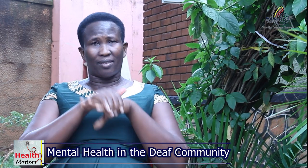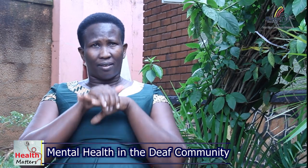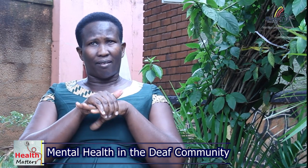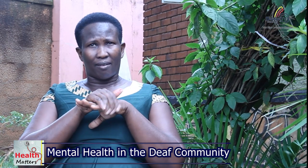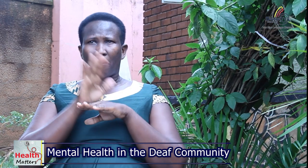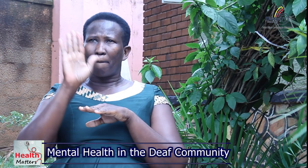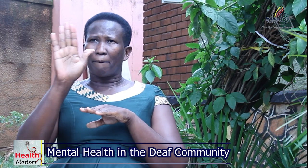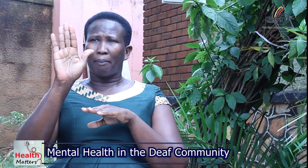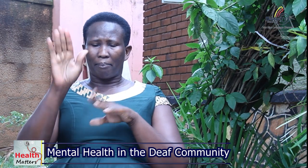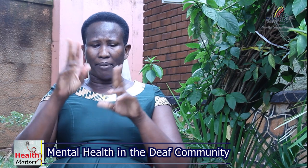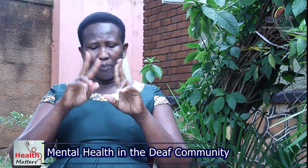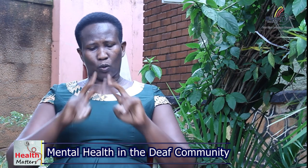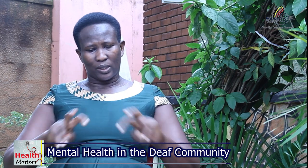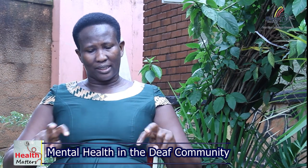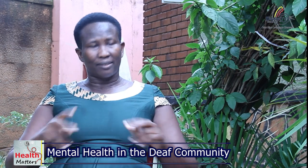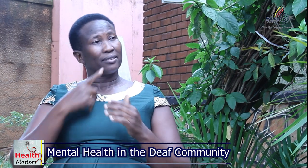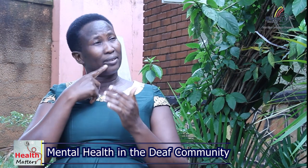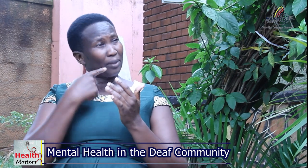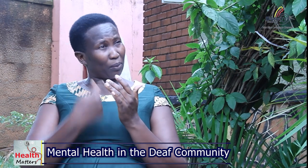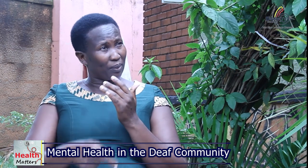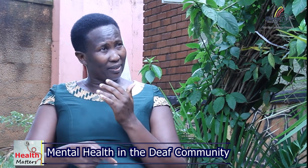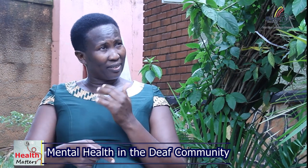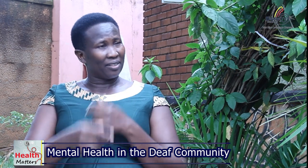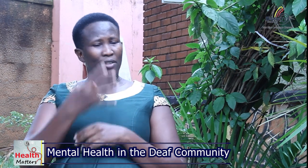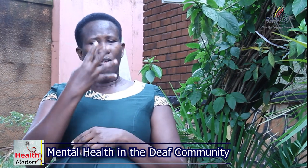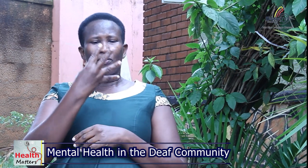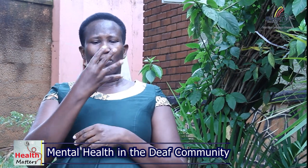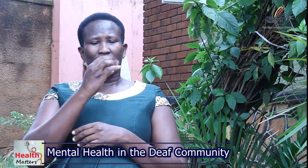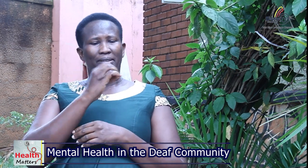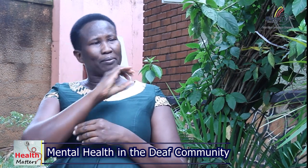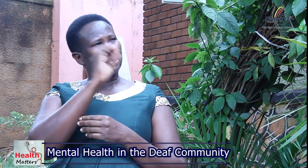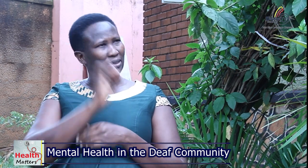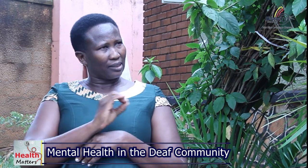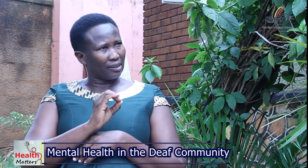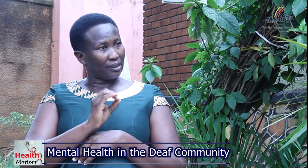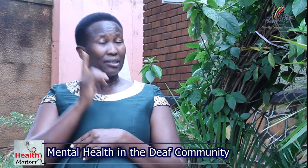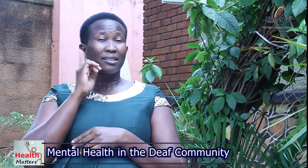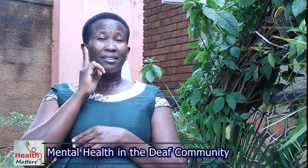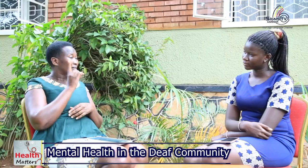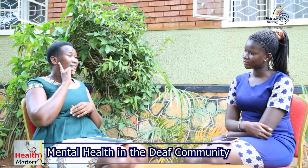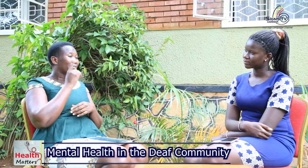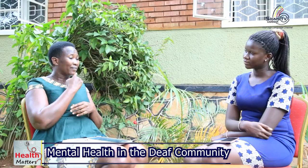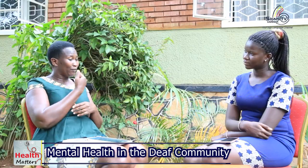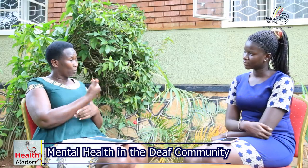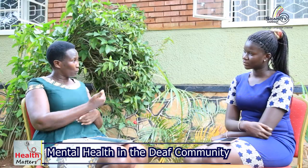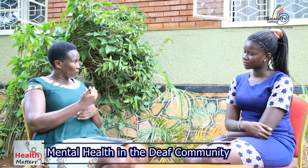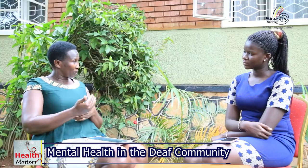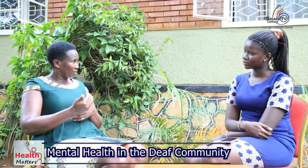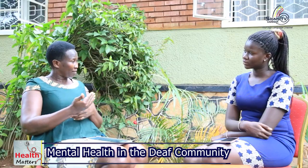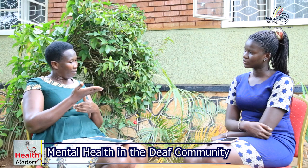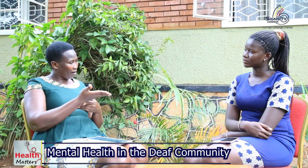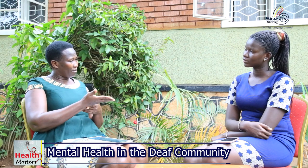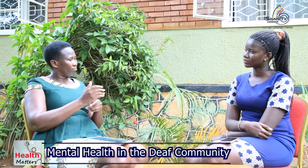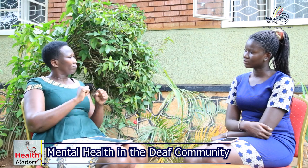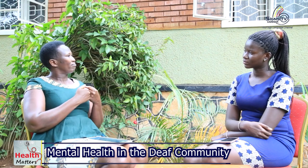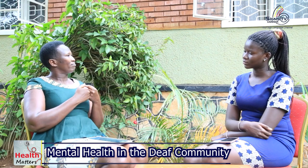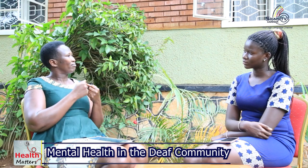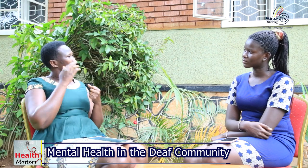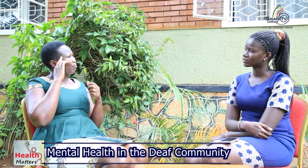for example in england there's this research that says 40 percent of deaf children have